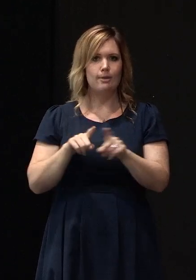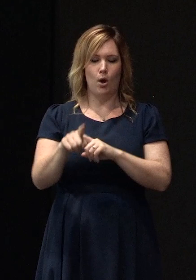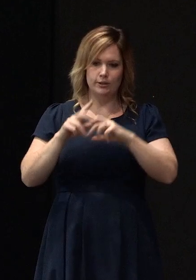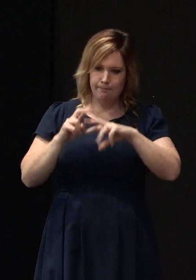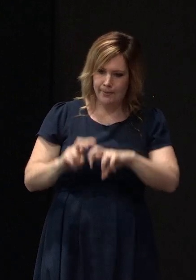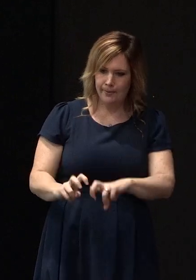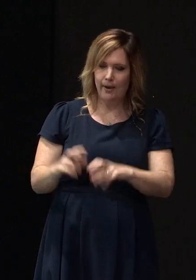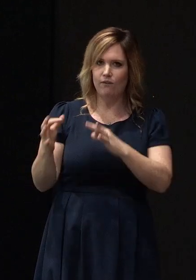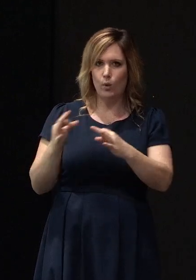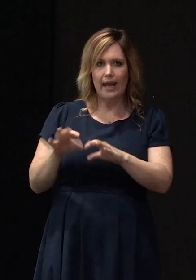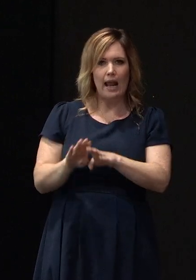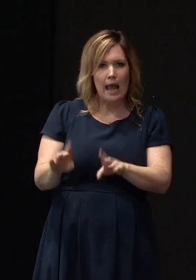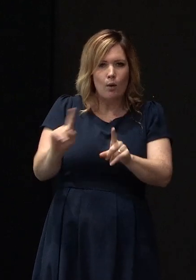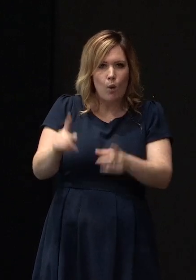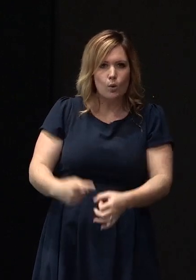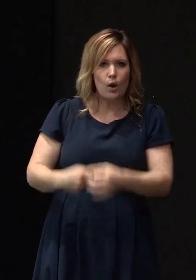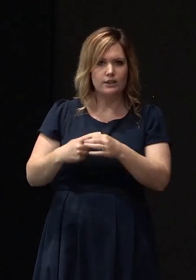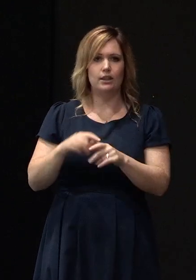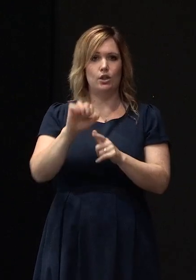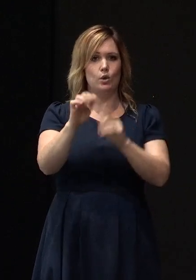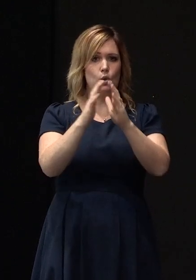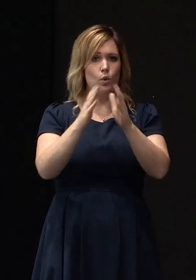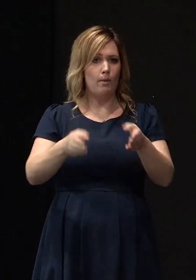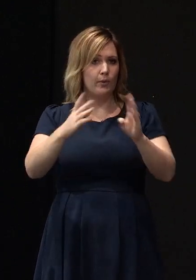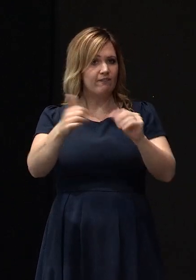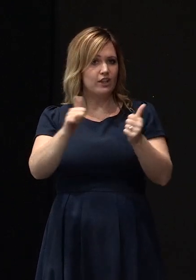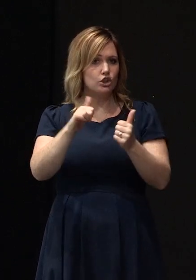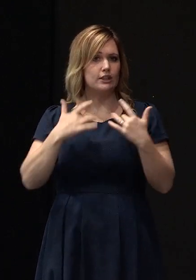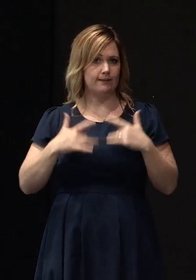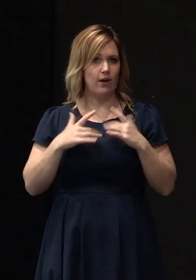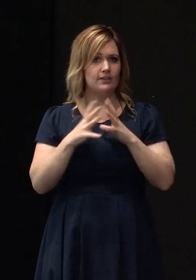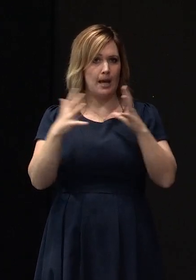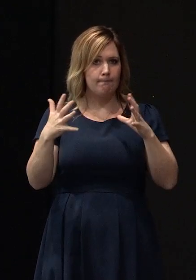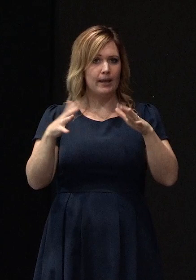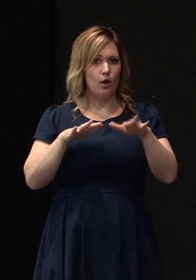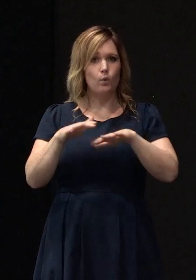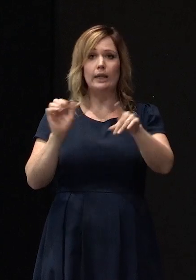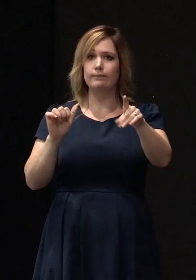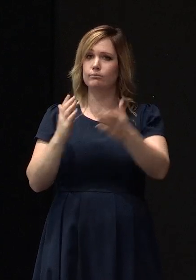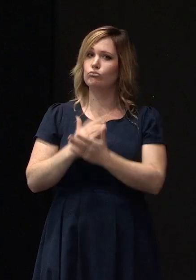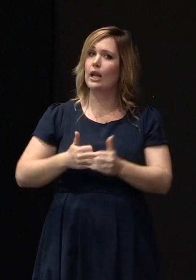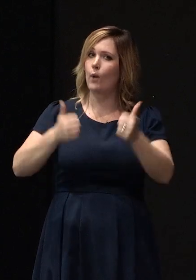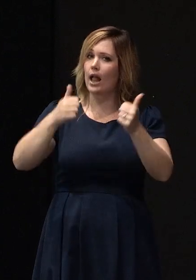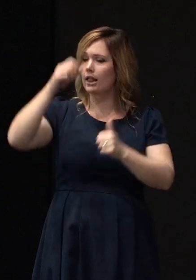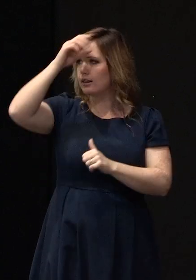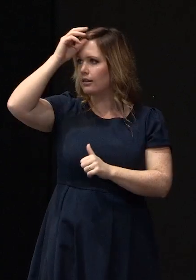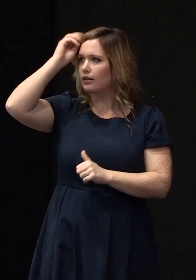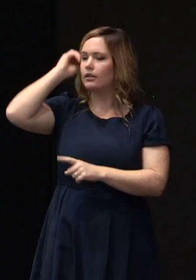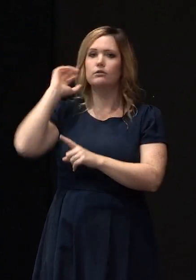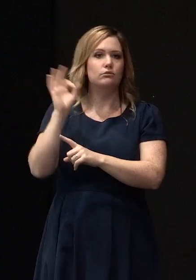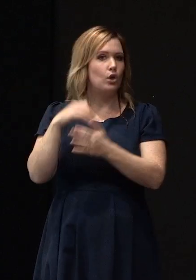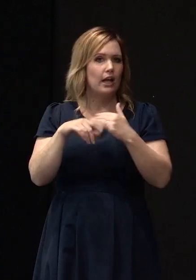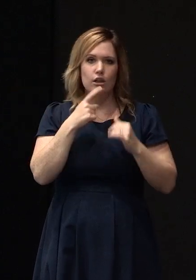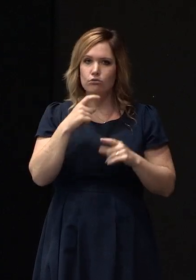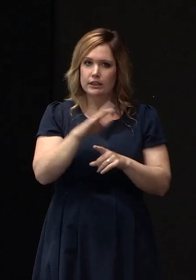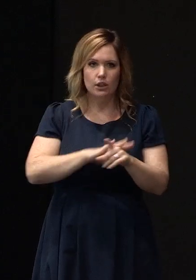building has you know survived a really big event really well yep yep you're not in the red zone no but